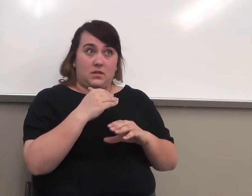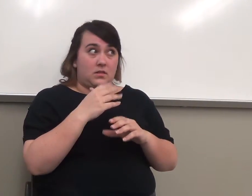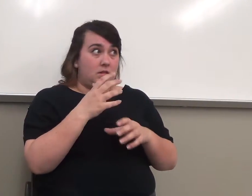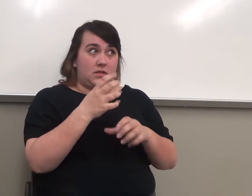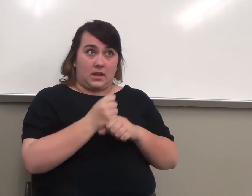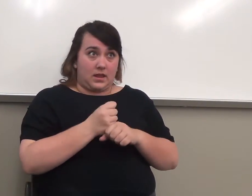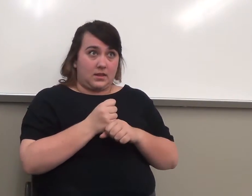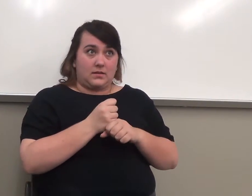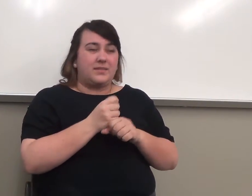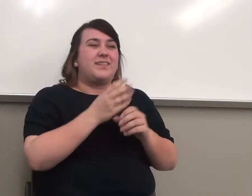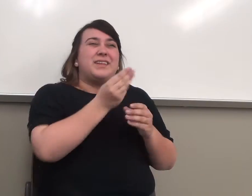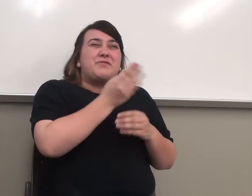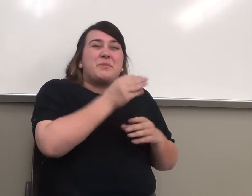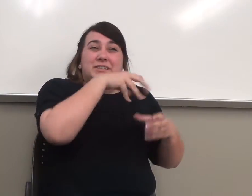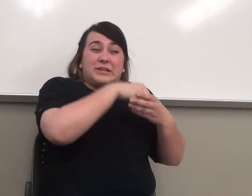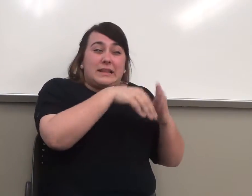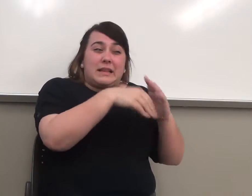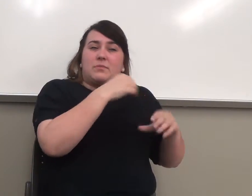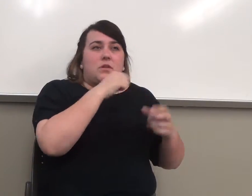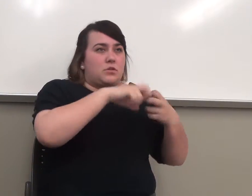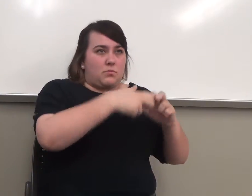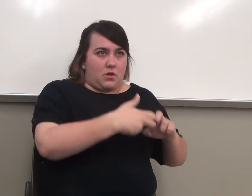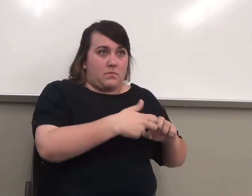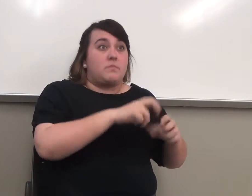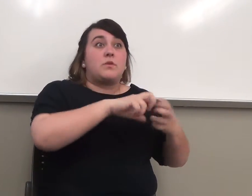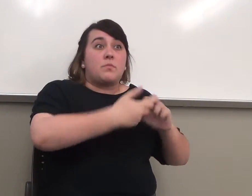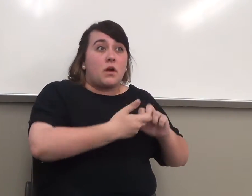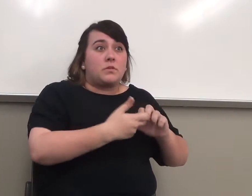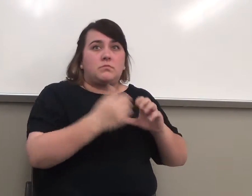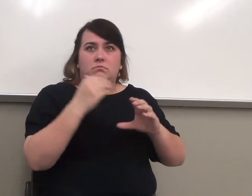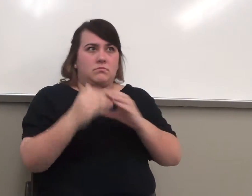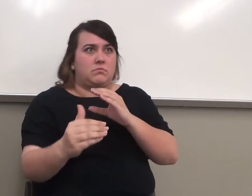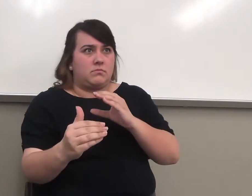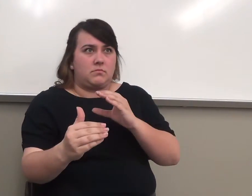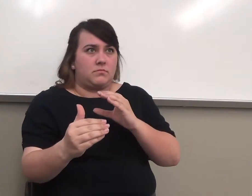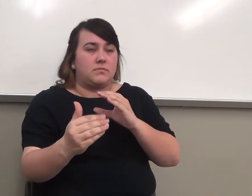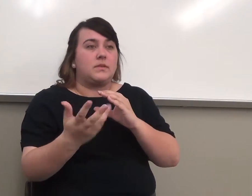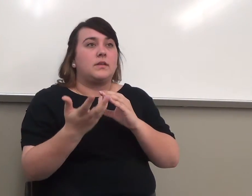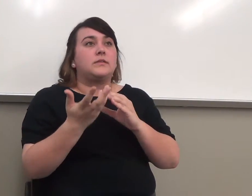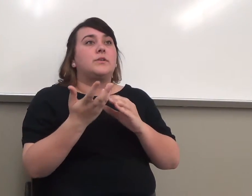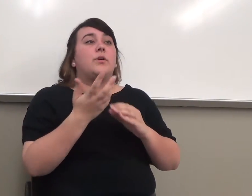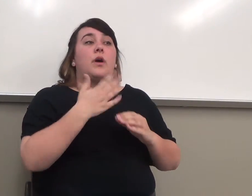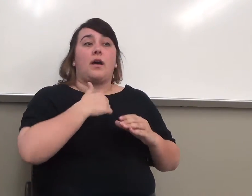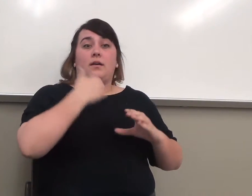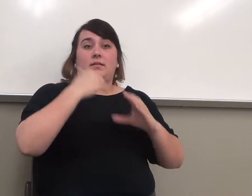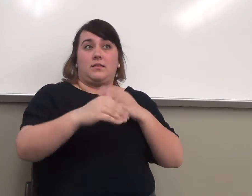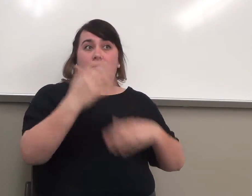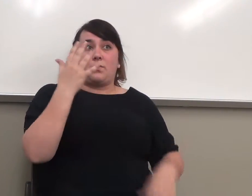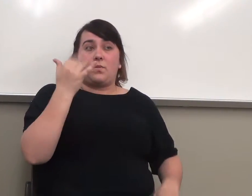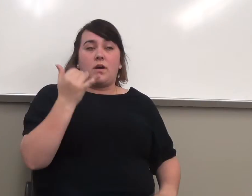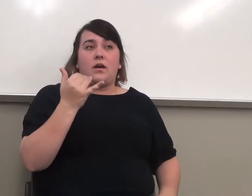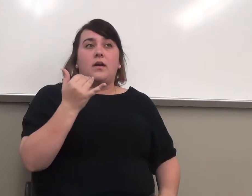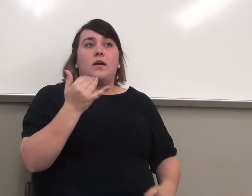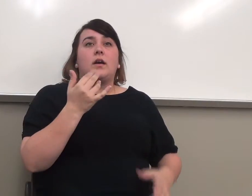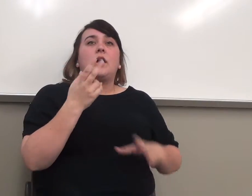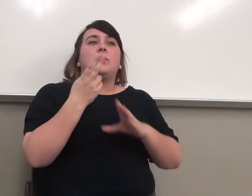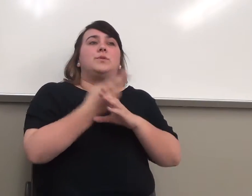isn't a problem. The problem is that one of the reasons I do that is because I'm using the